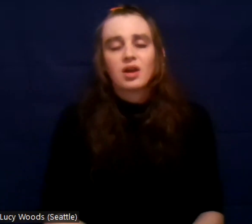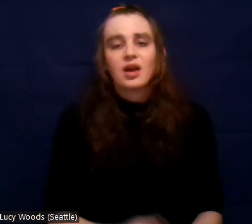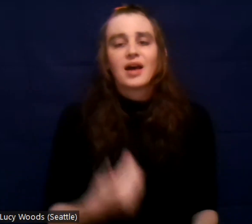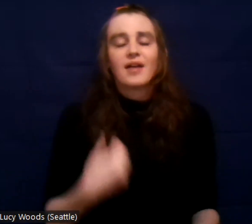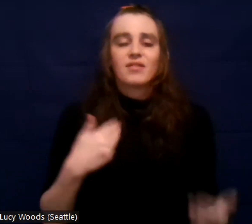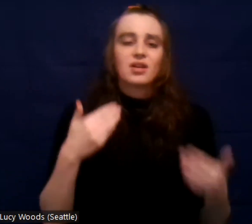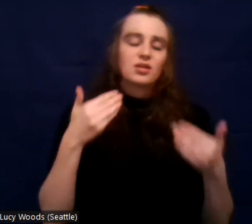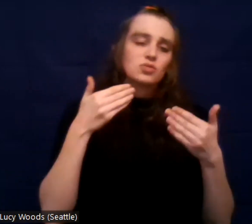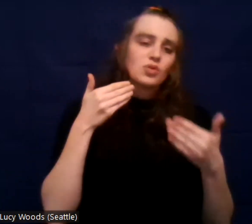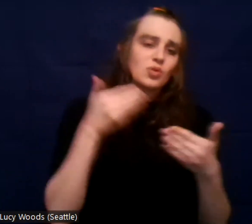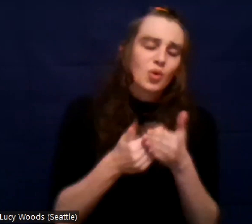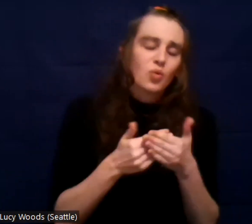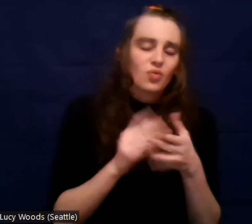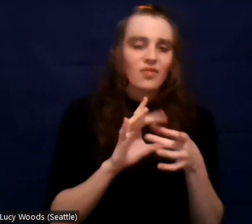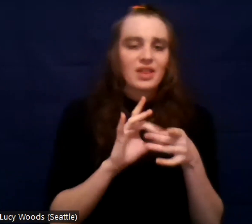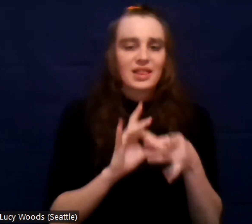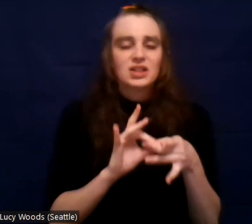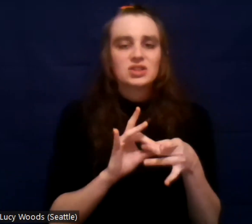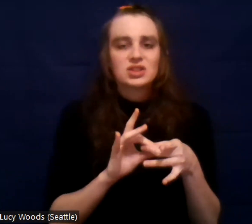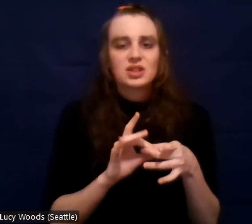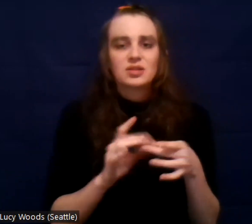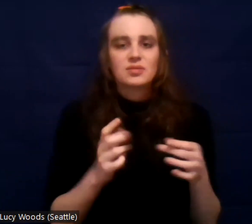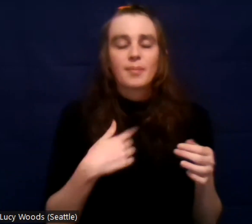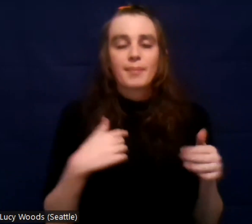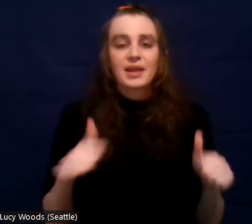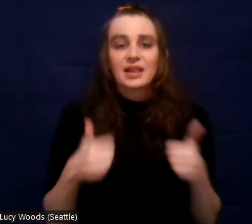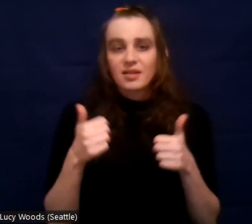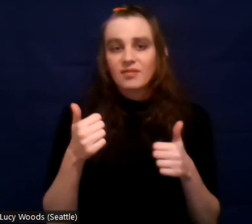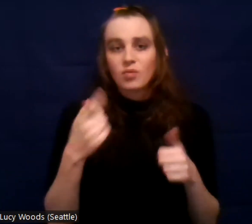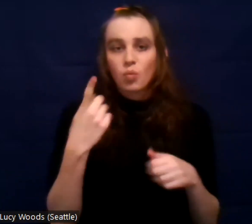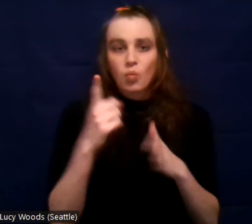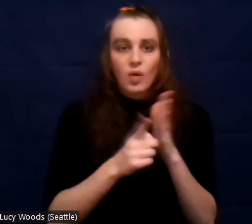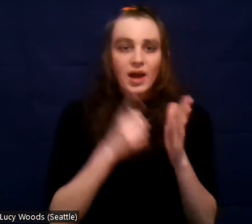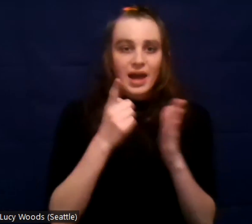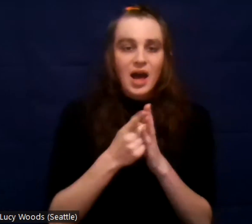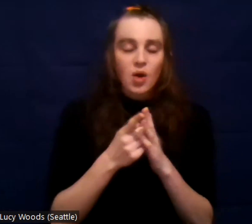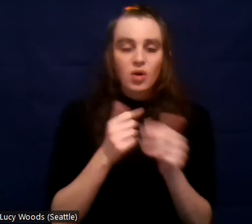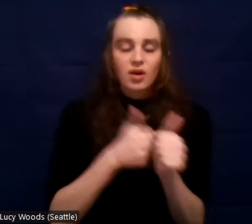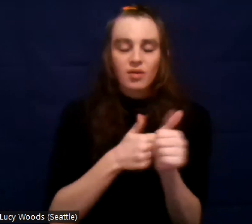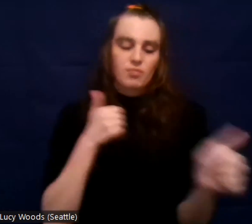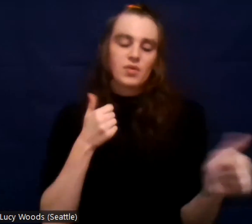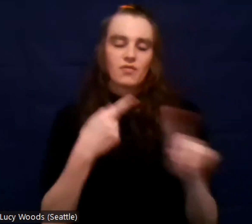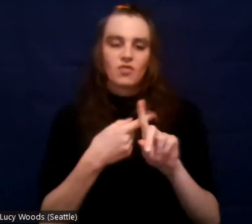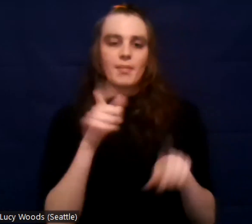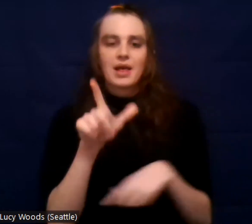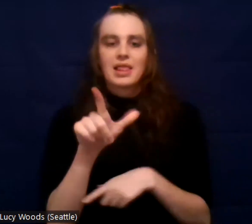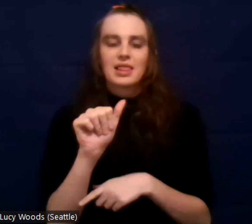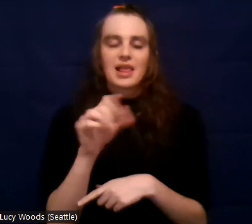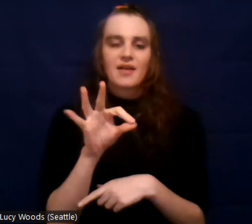Um, I live an hour away from Lafayette and I still attend the business meeting. Um,